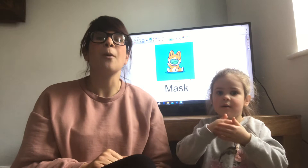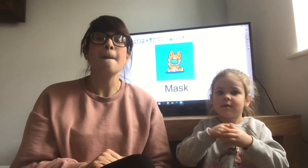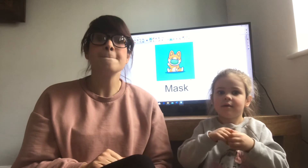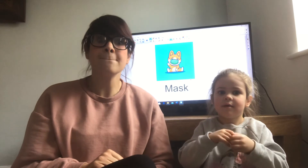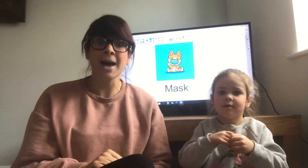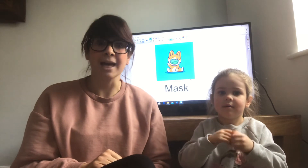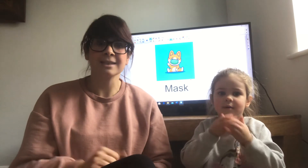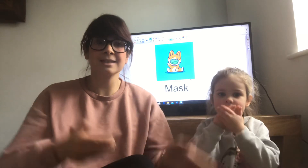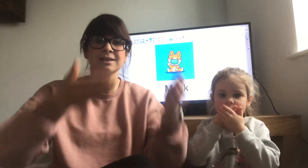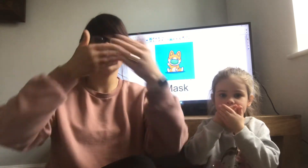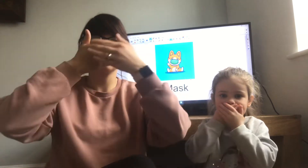mask.